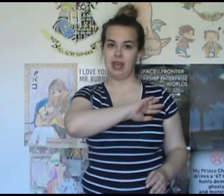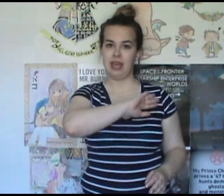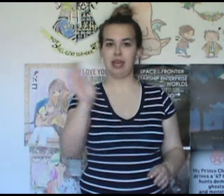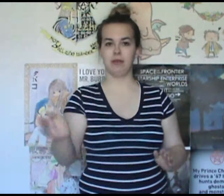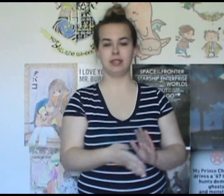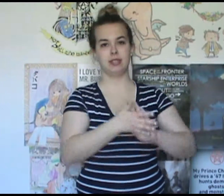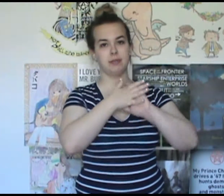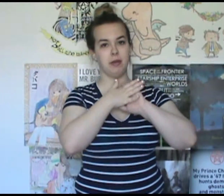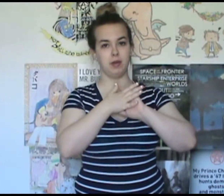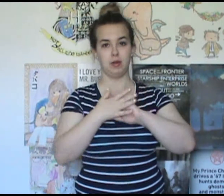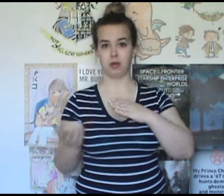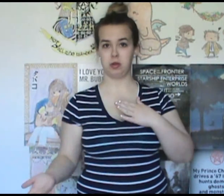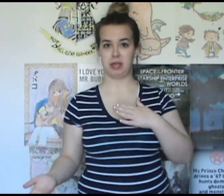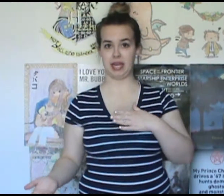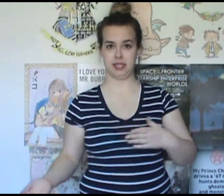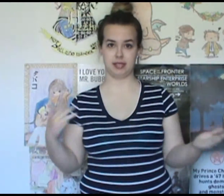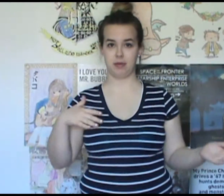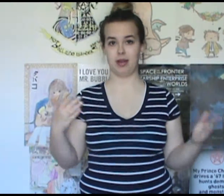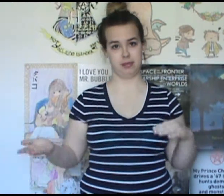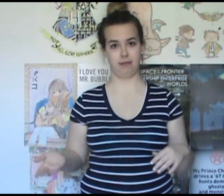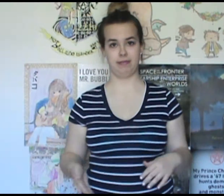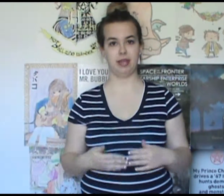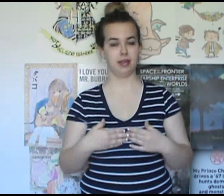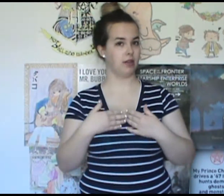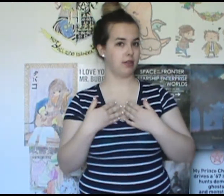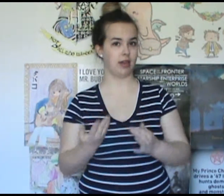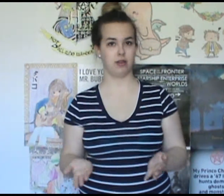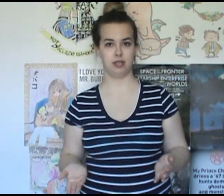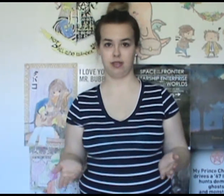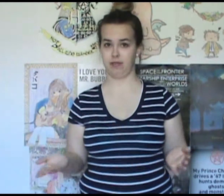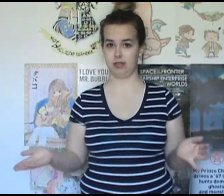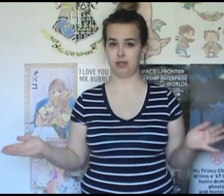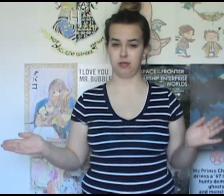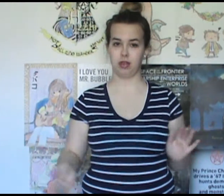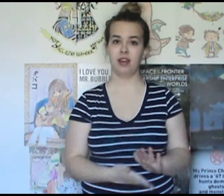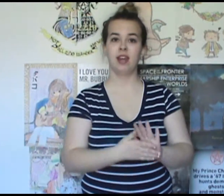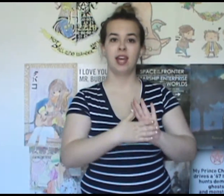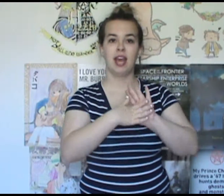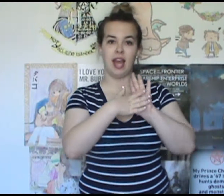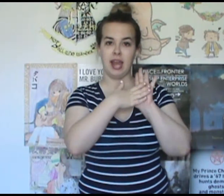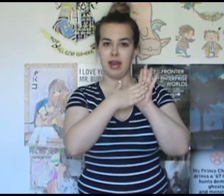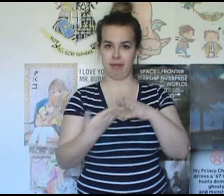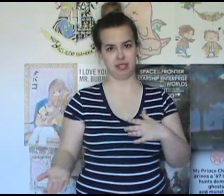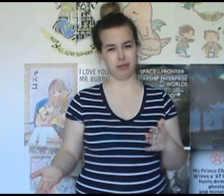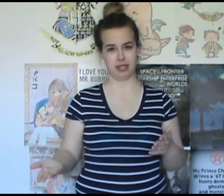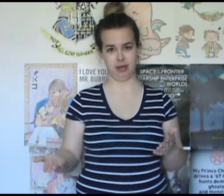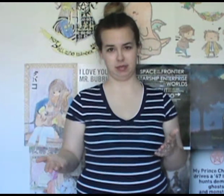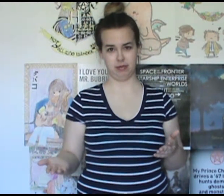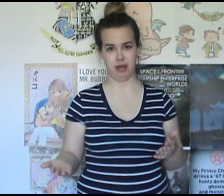Hey everyone, so this is my video of Code Black, Season 1, Episode 15, called Diagnosis of Exclusion. And basically what this episode is about